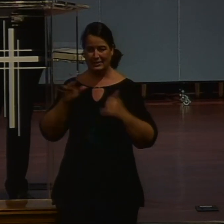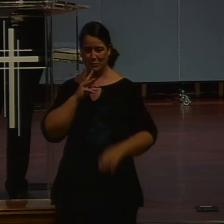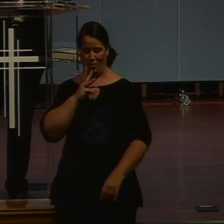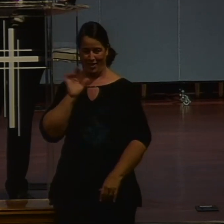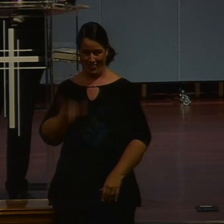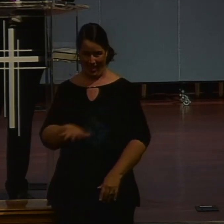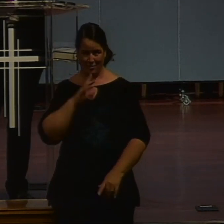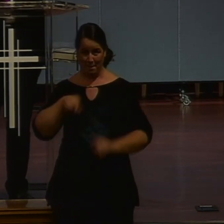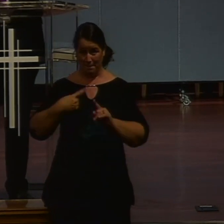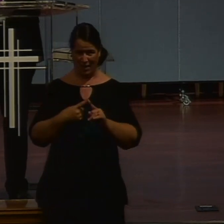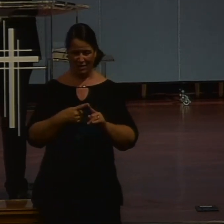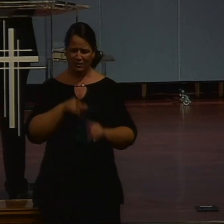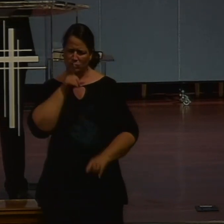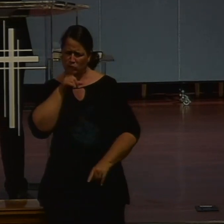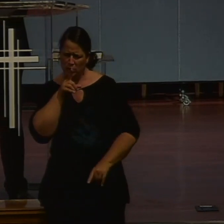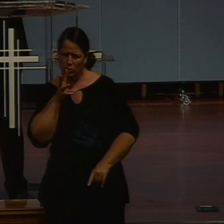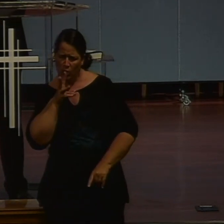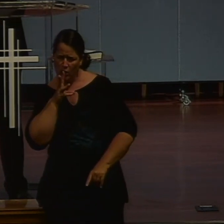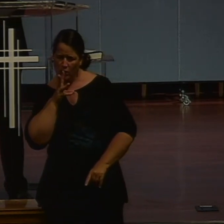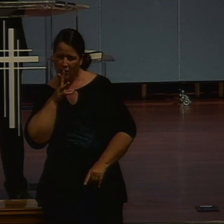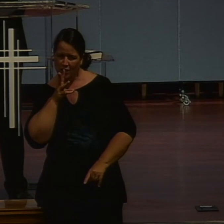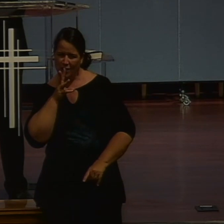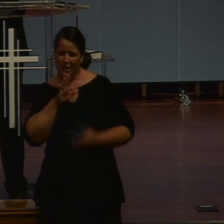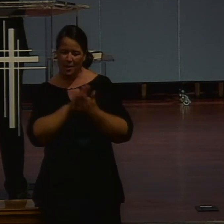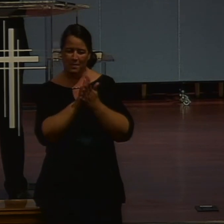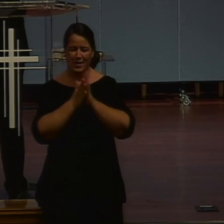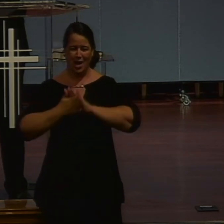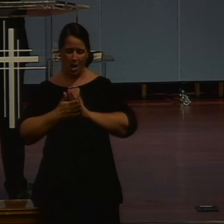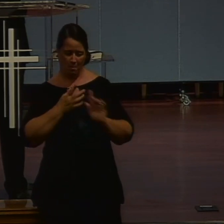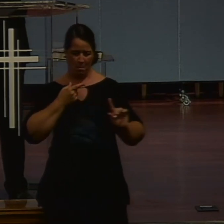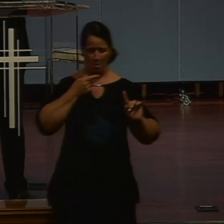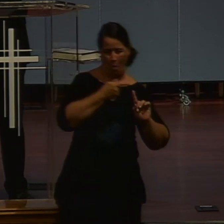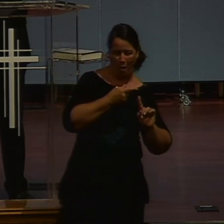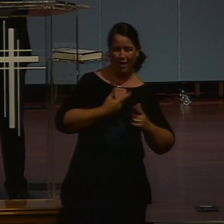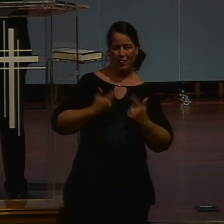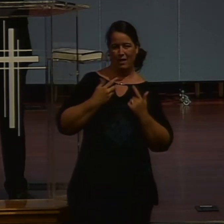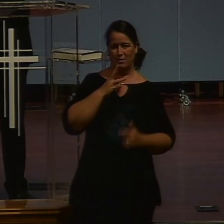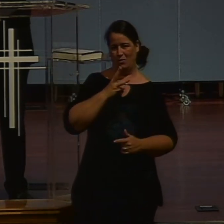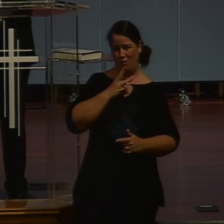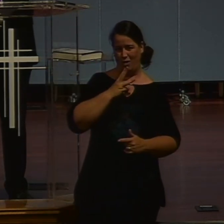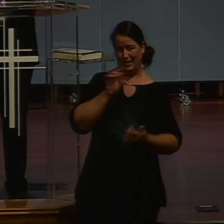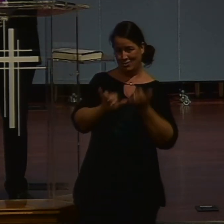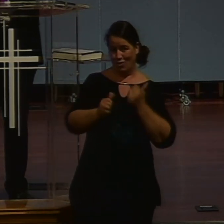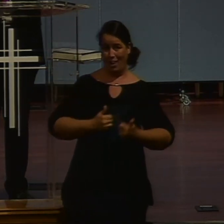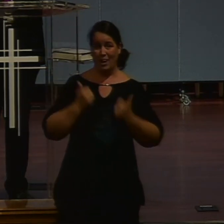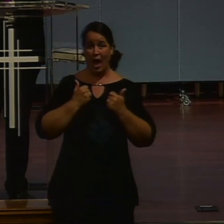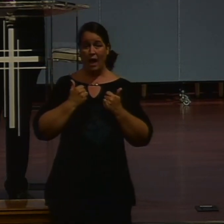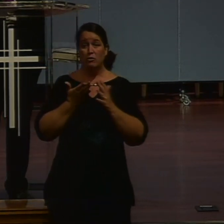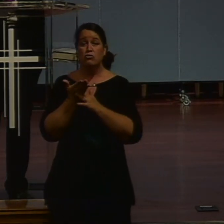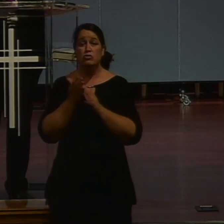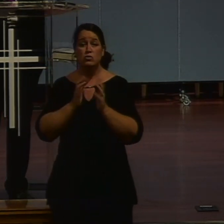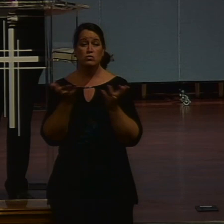Which was talking about. Actual water. To living water. To eternal life. Through the gospel. Through the. Incarnation.